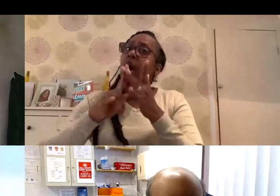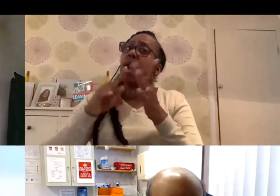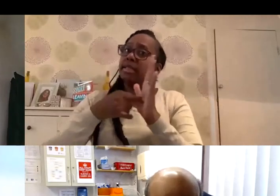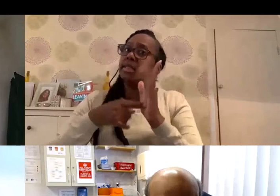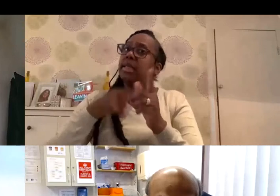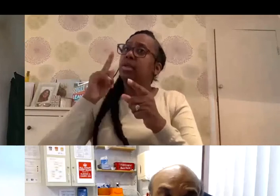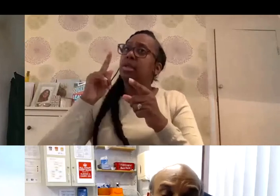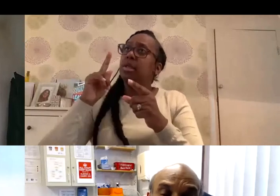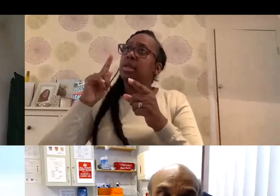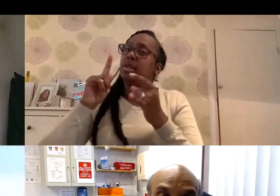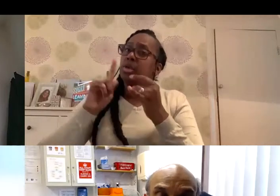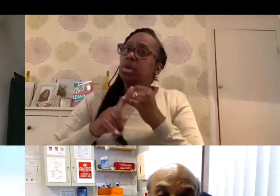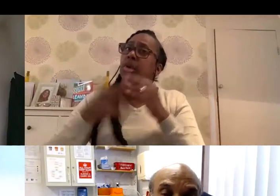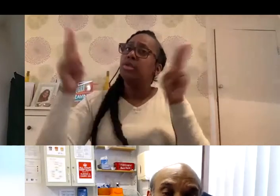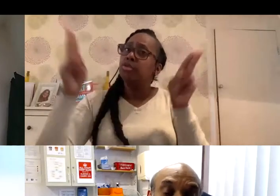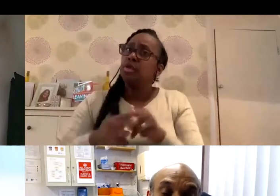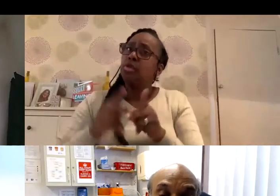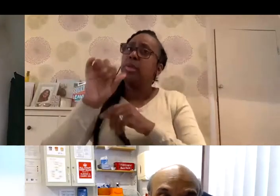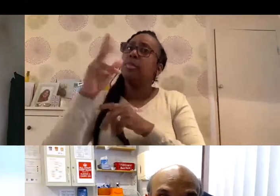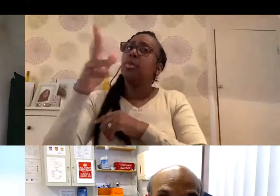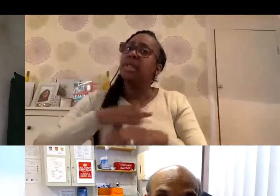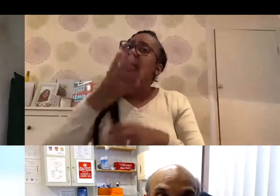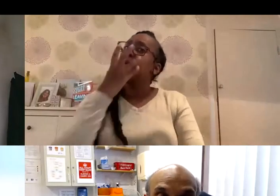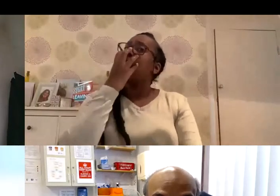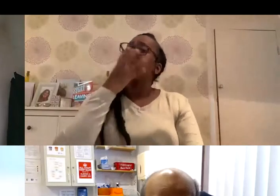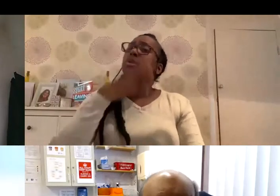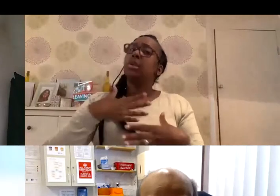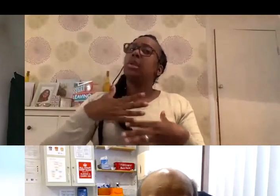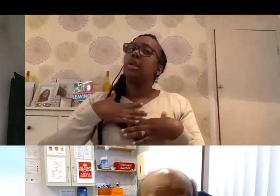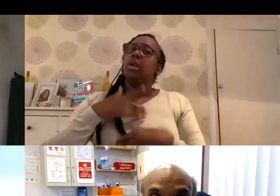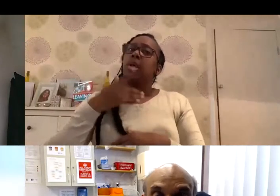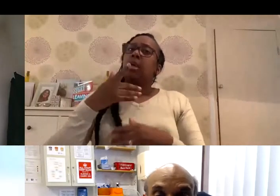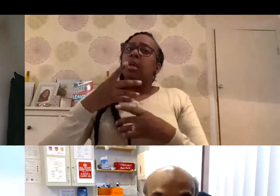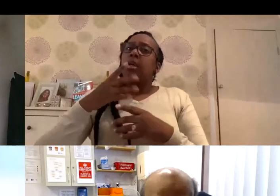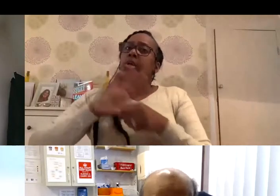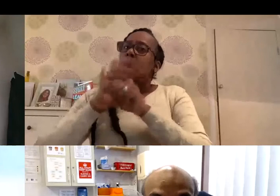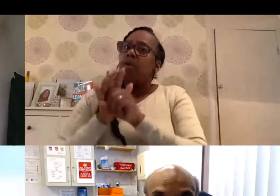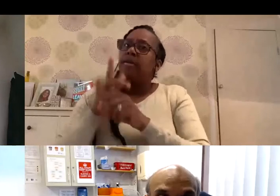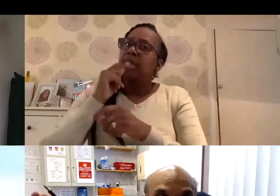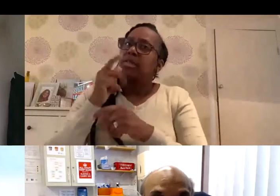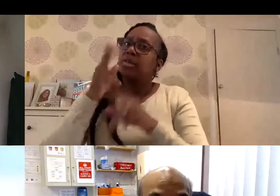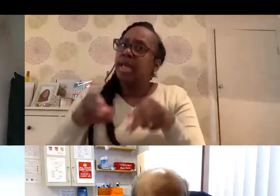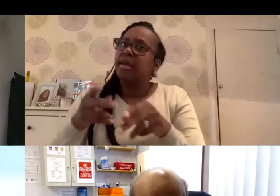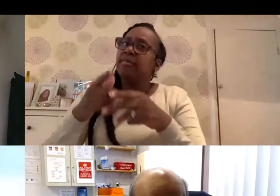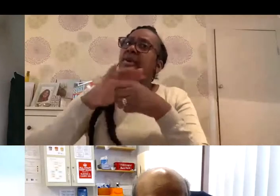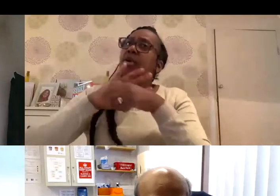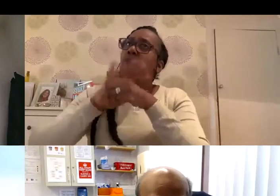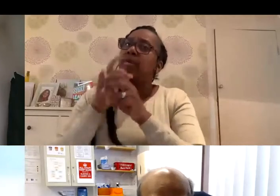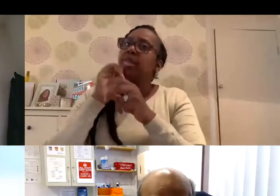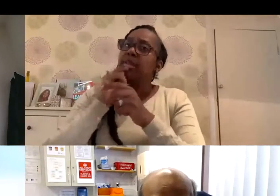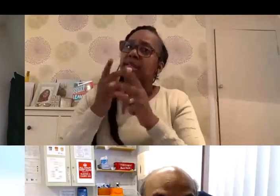need oxygen. Because you know what, COVID is not death. COVID is death plus survival with damage.